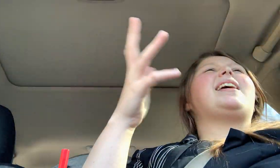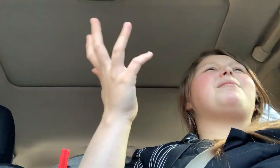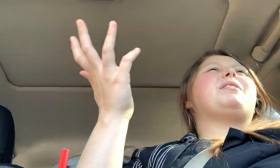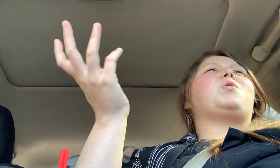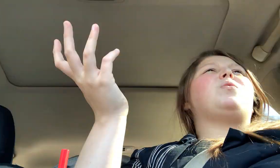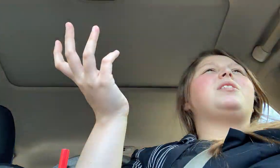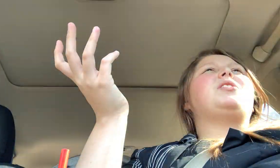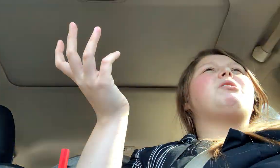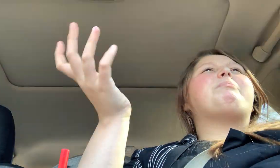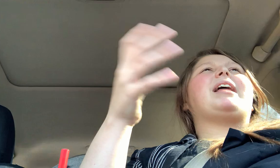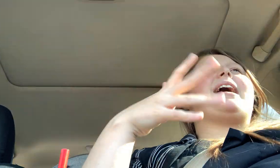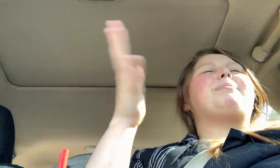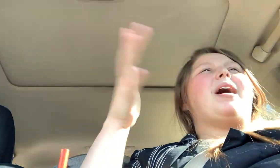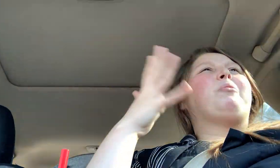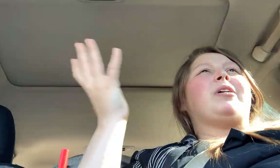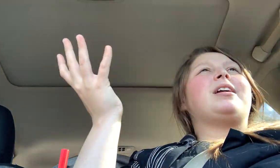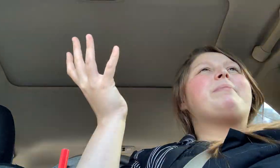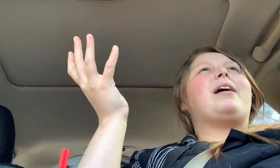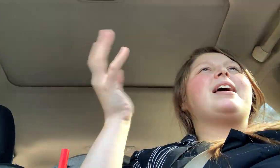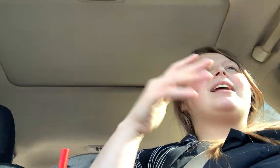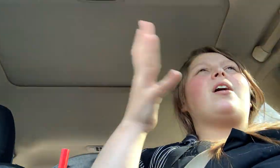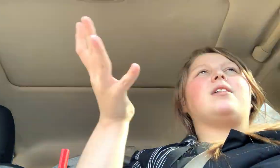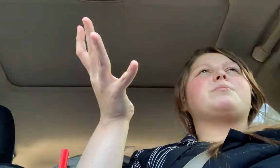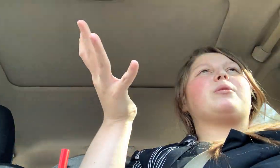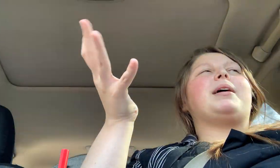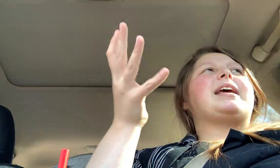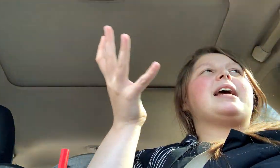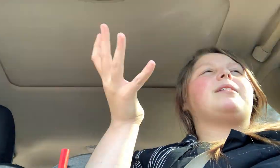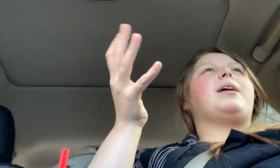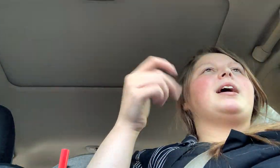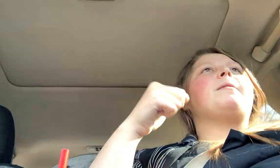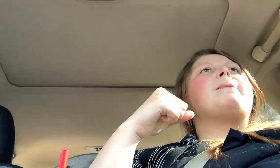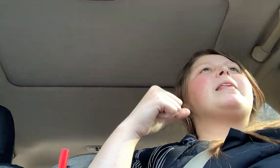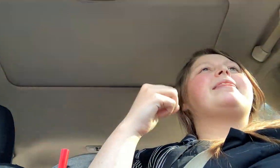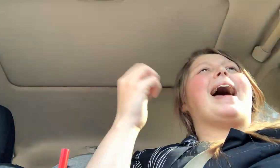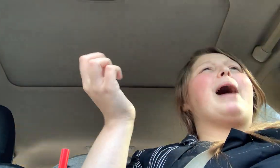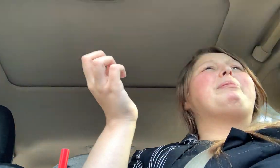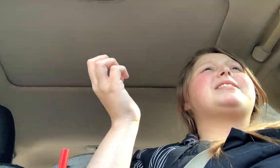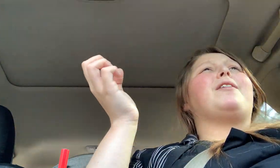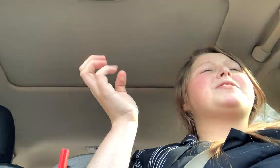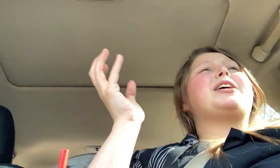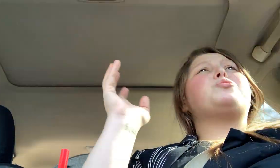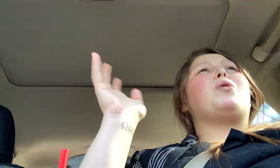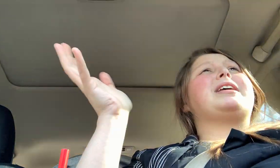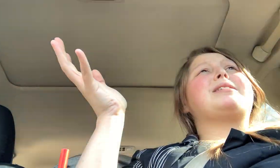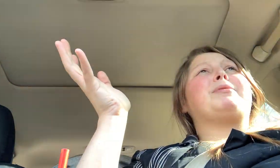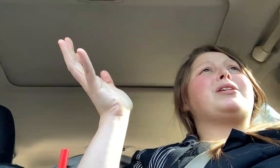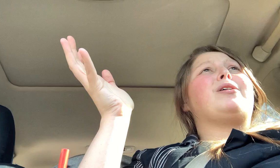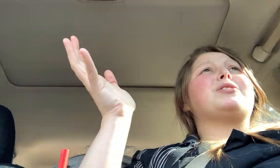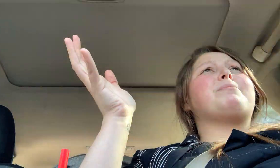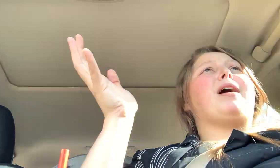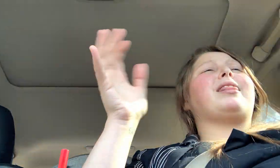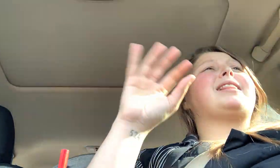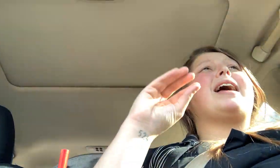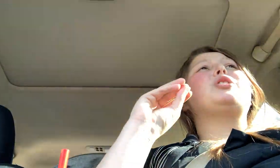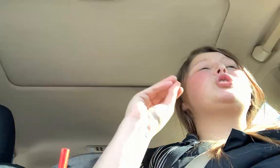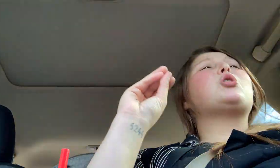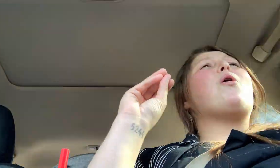think it'd be cool to do, but like I'm not worried about it and it costs more money anyway. The app itself is like 20 something dollars a month. Like that is so